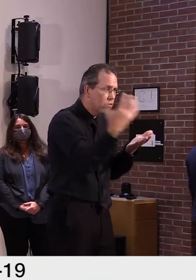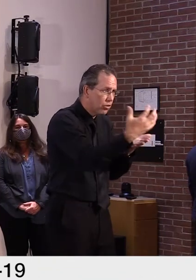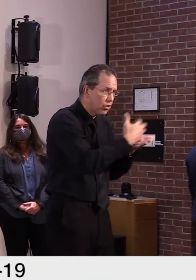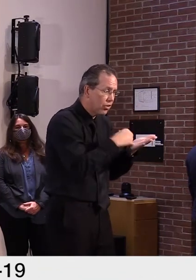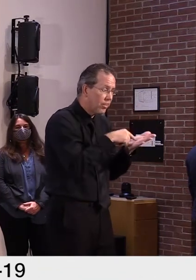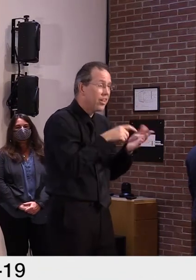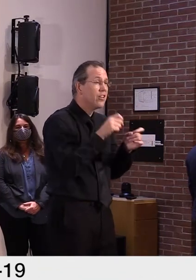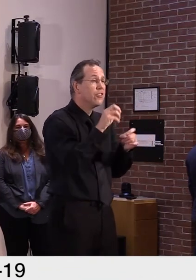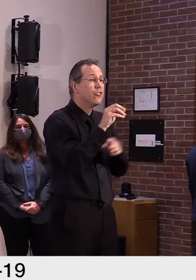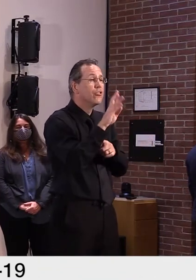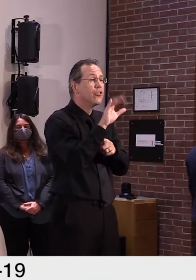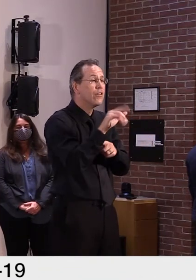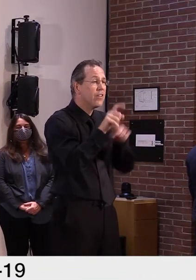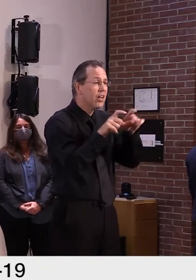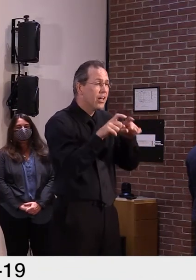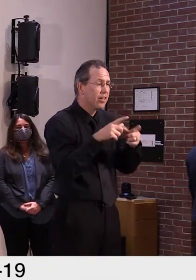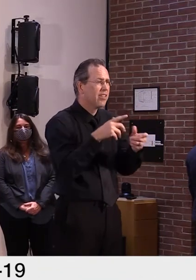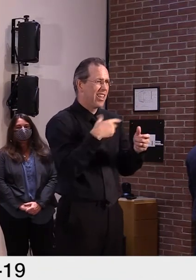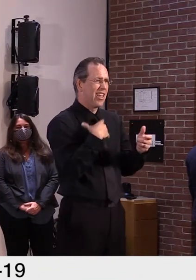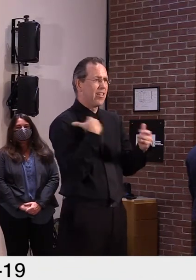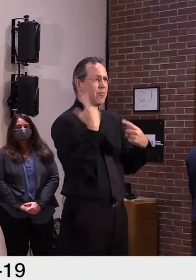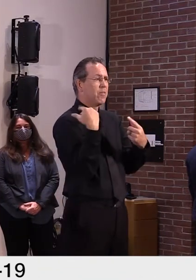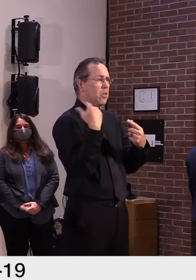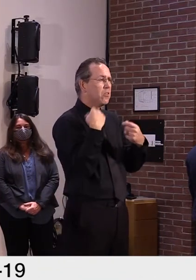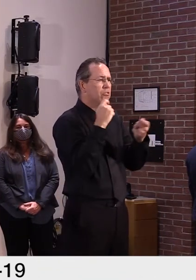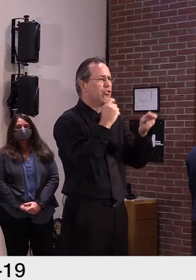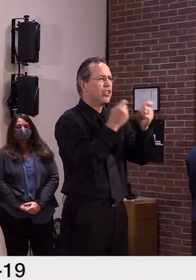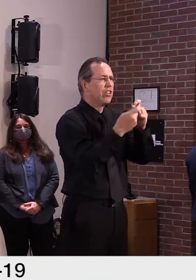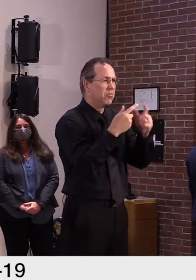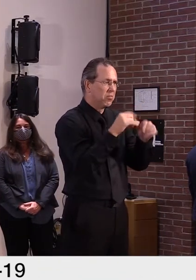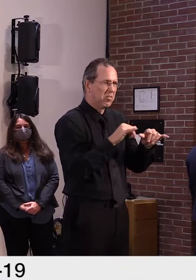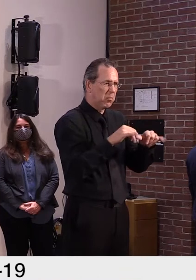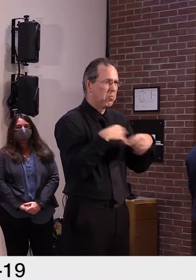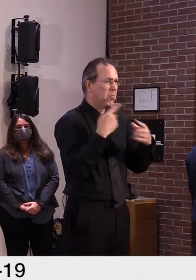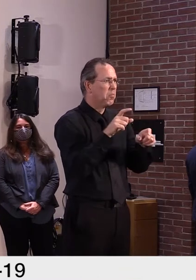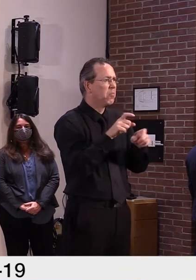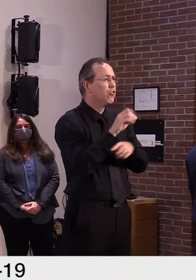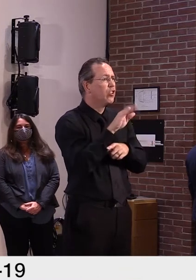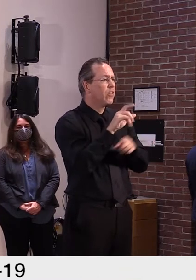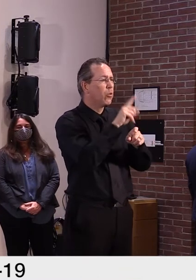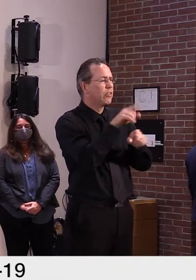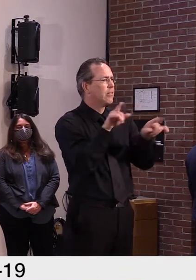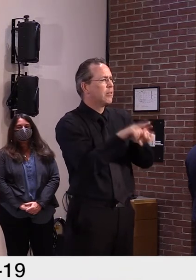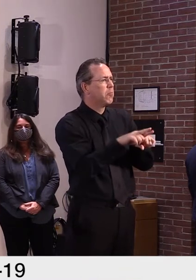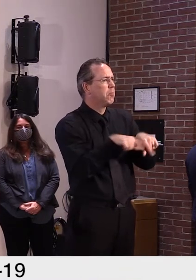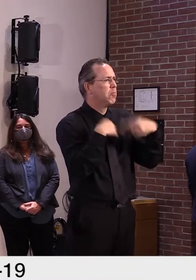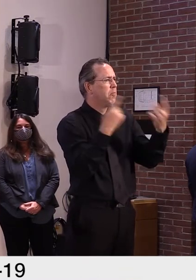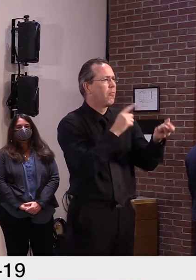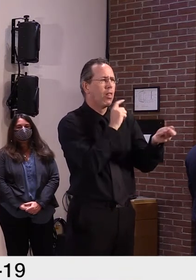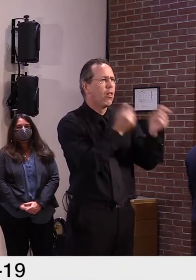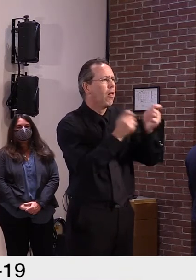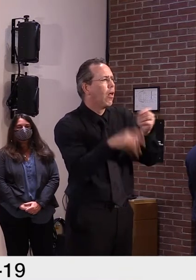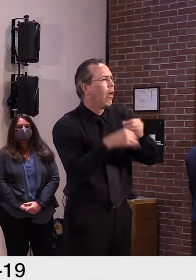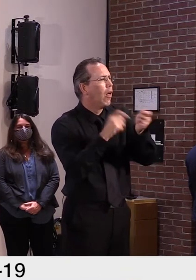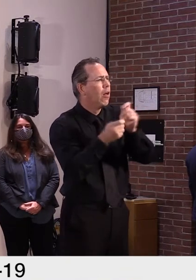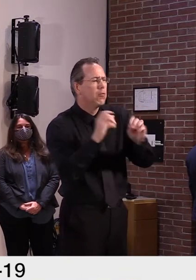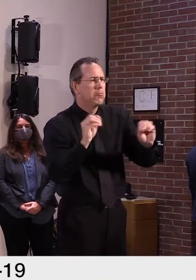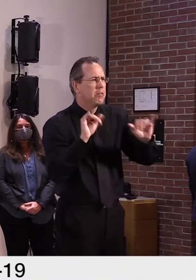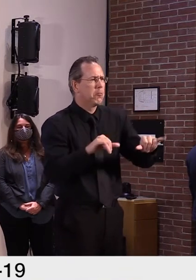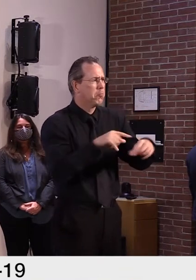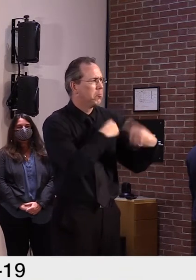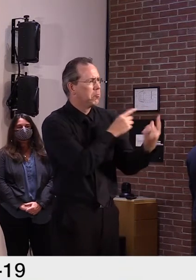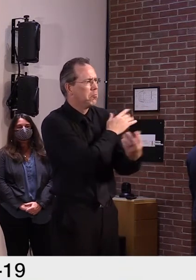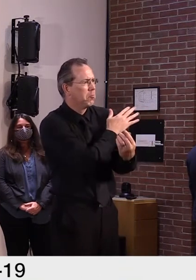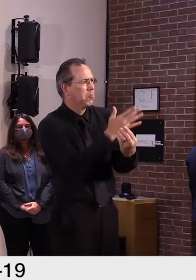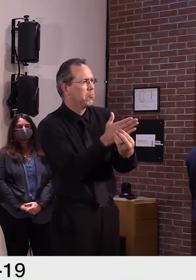what's happening in the world around them. And so what we are running into right now is a, a definitional issue